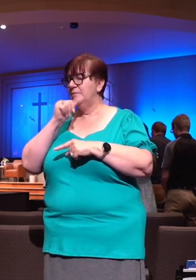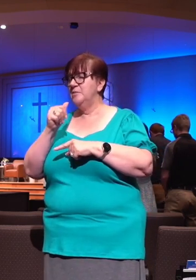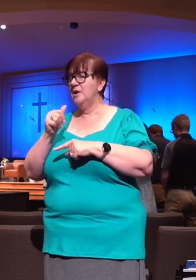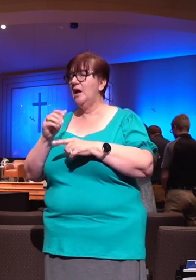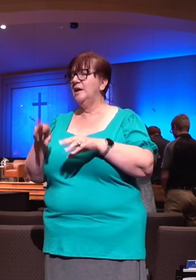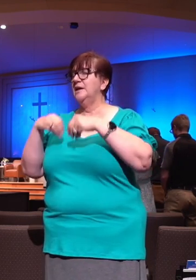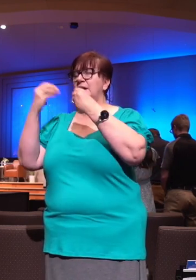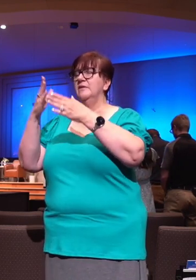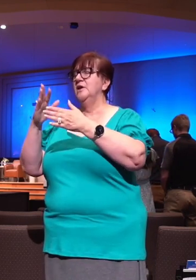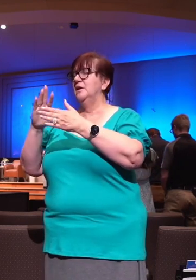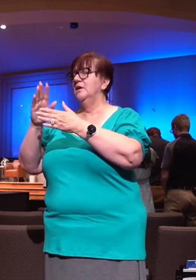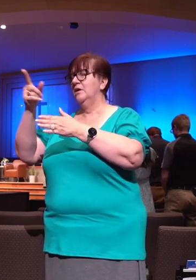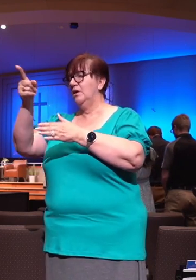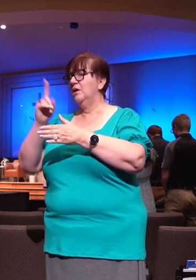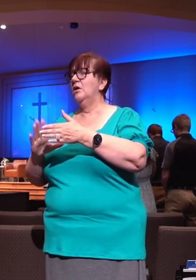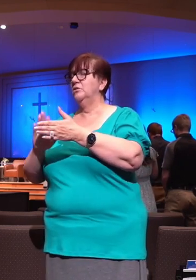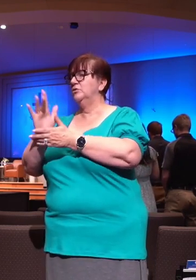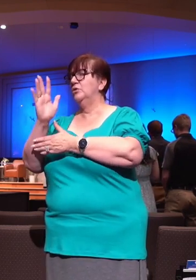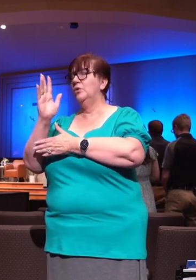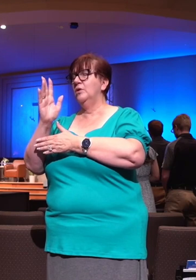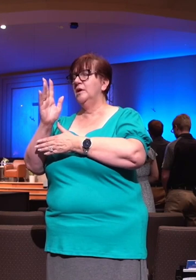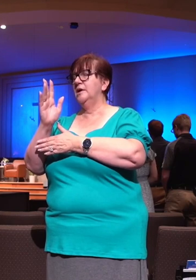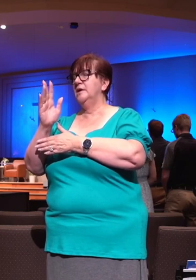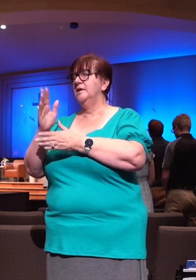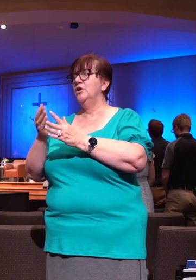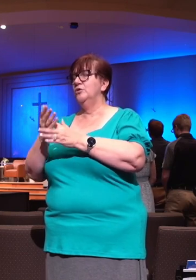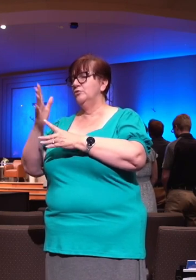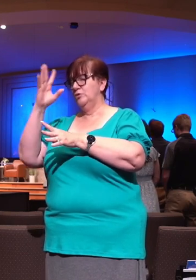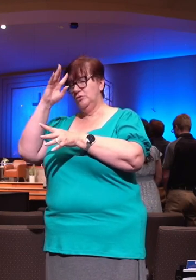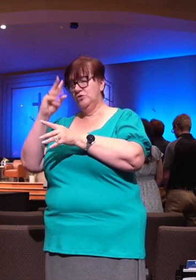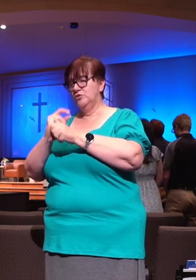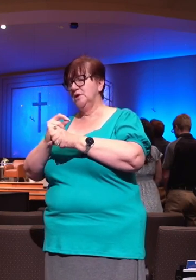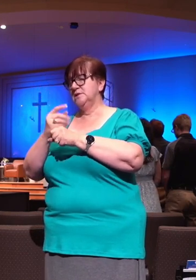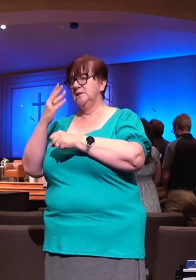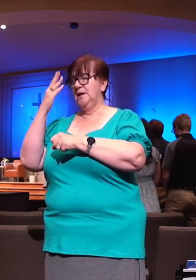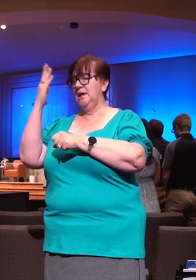It's as simply as choosing as David did. I'm going to choose to place my satisfaction.